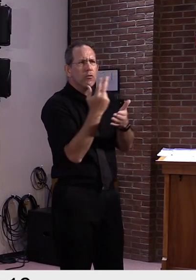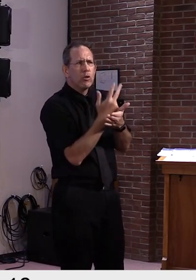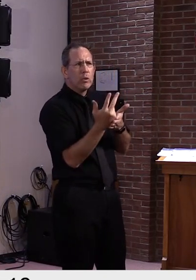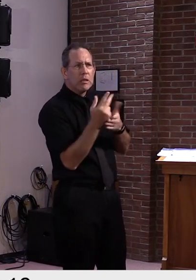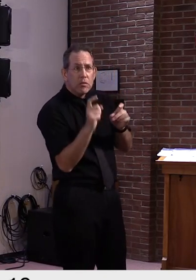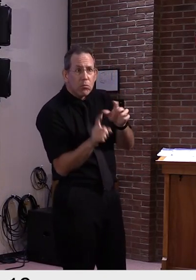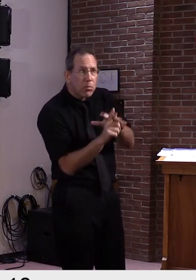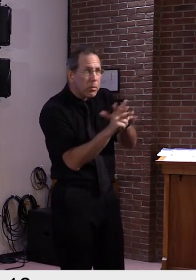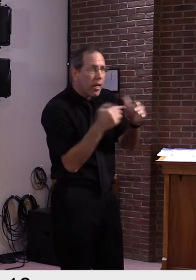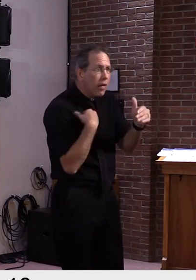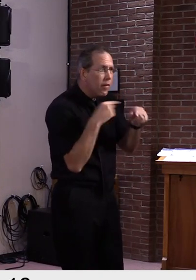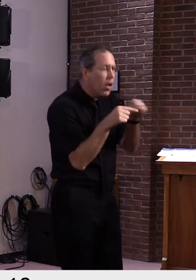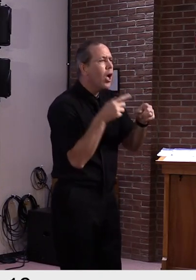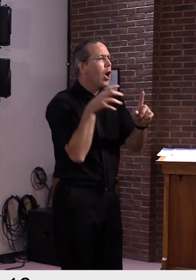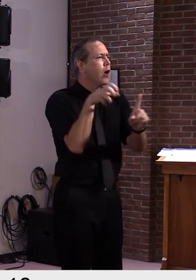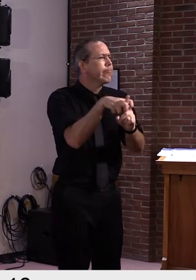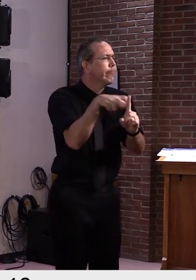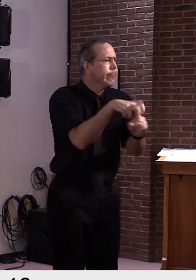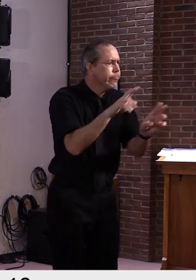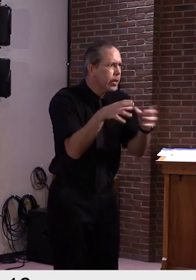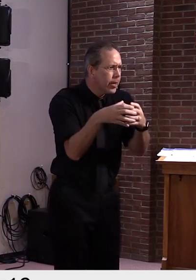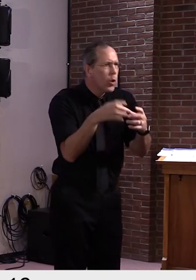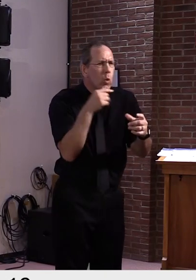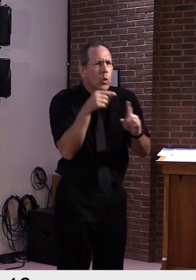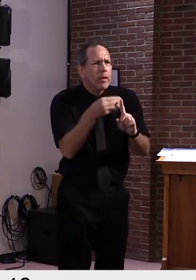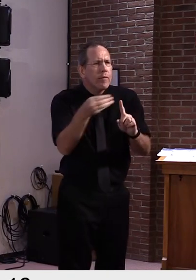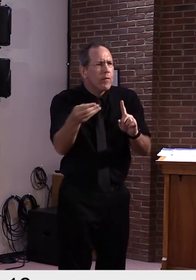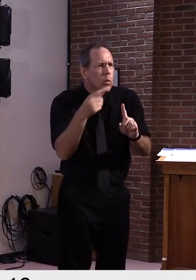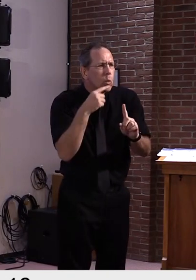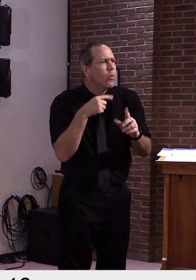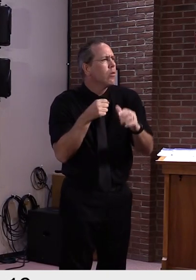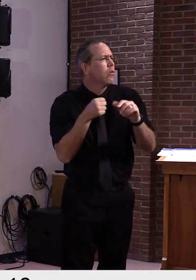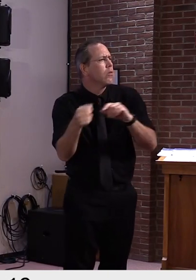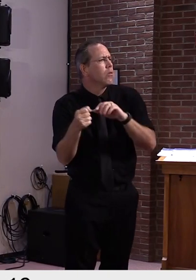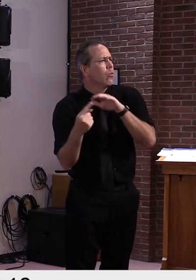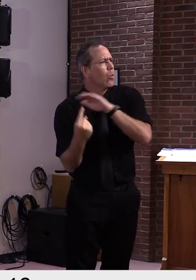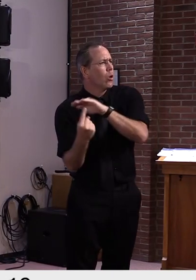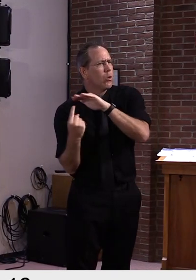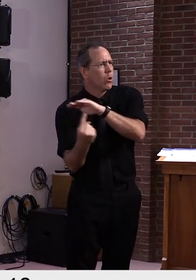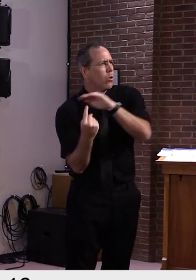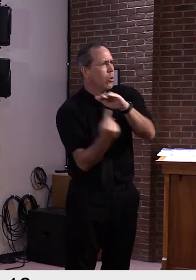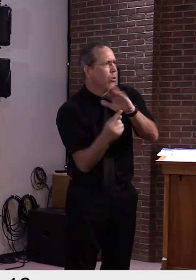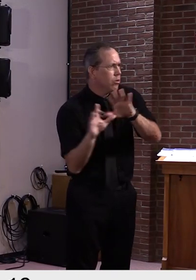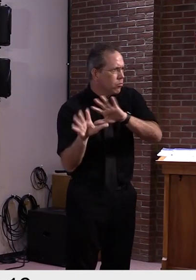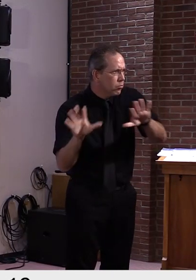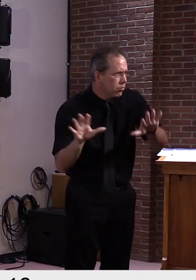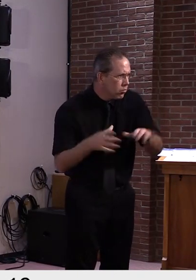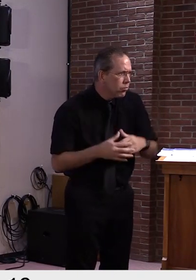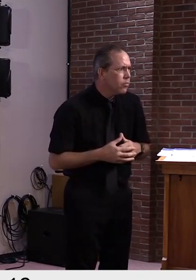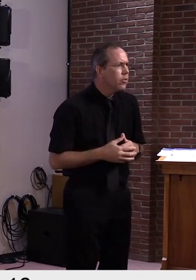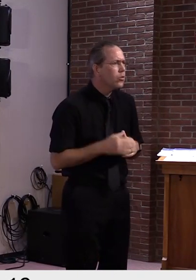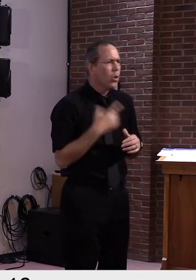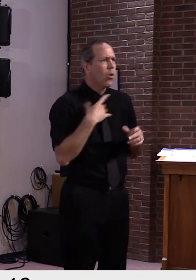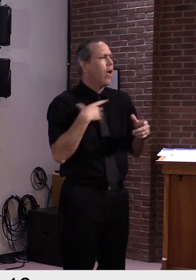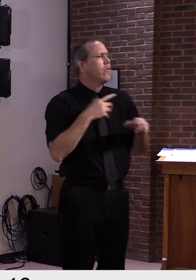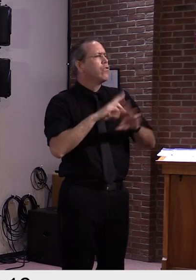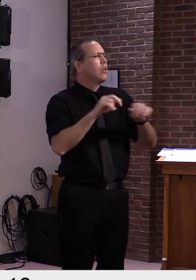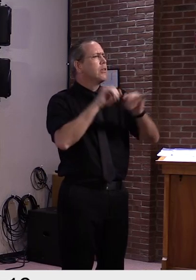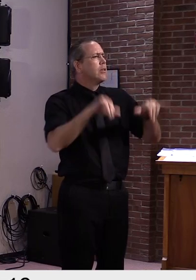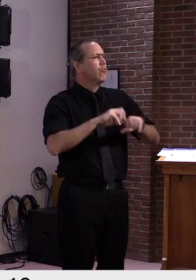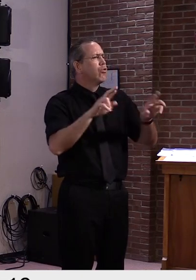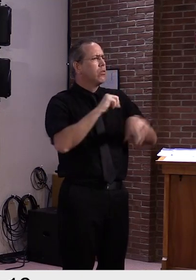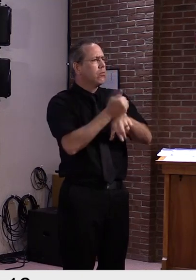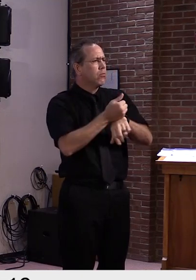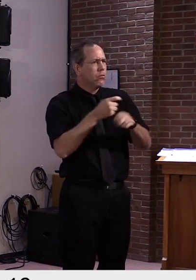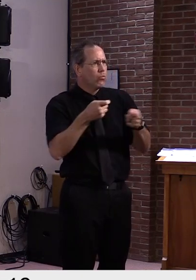isolated. So that, as Dr. Levine said, is really a success of the protocols that are put in place to safely reopen higher